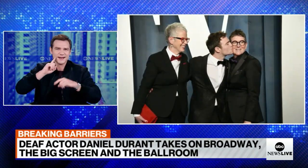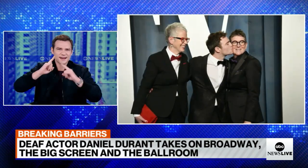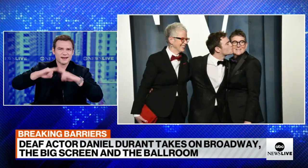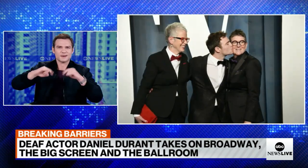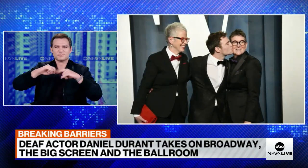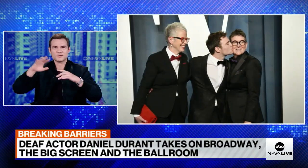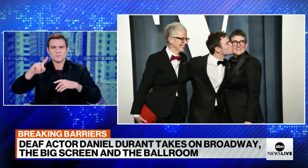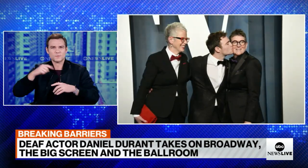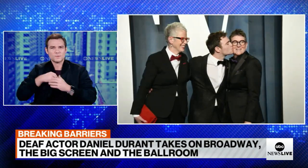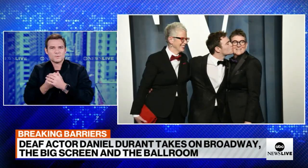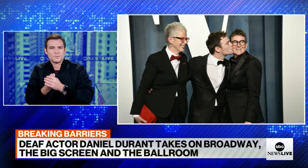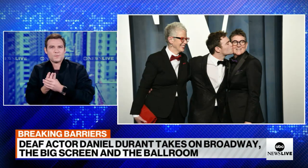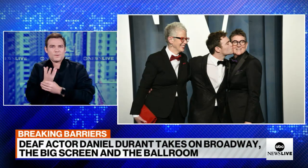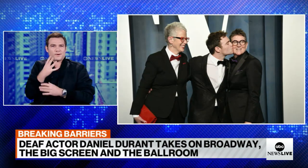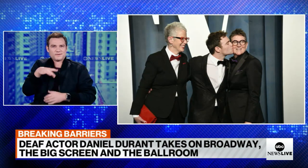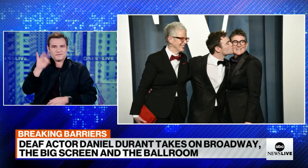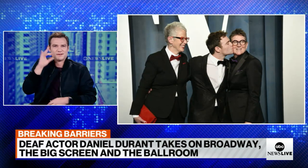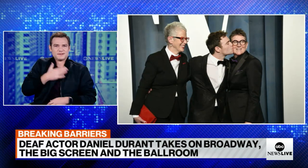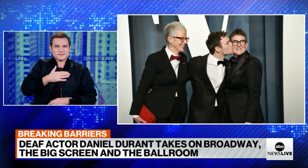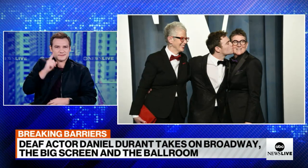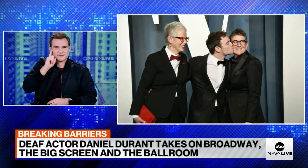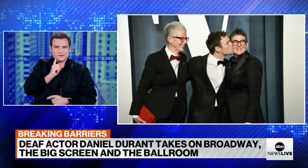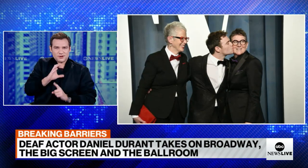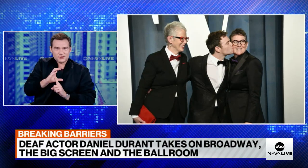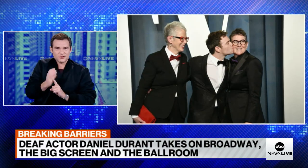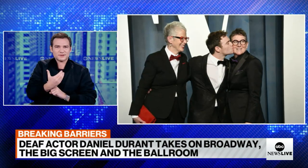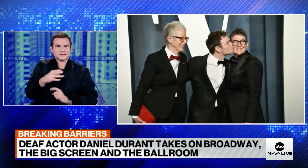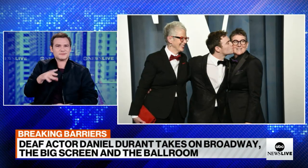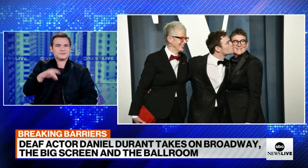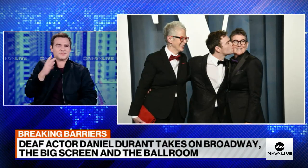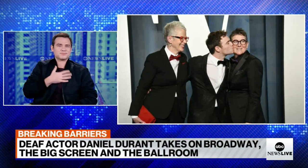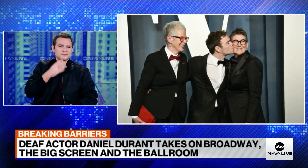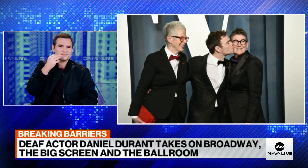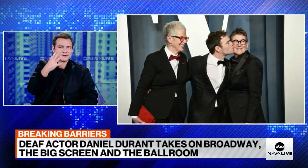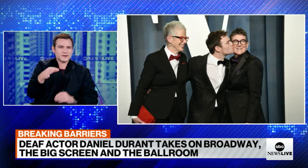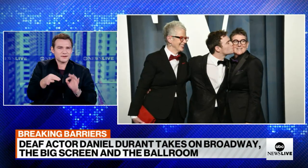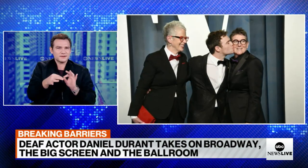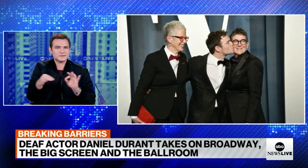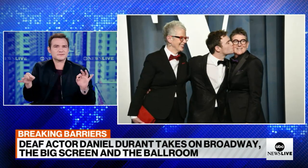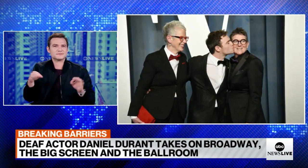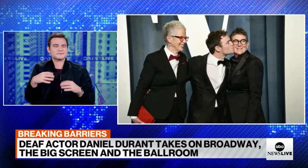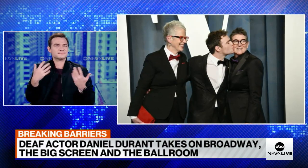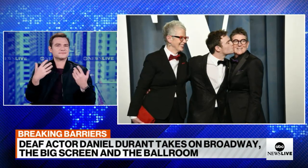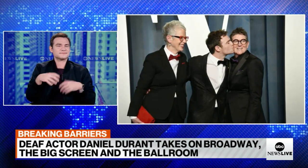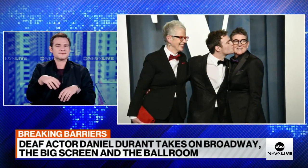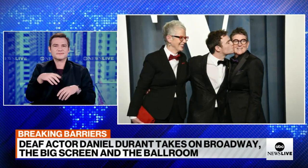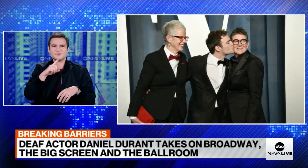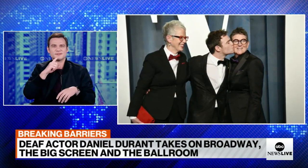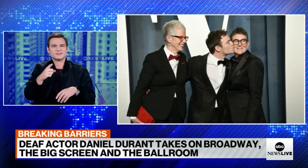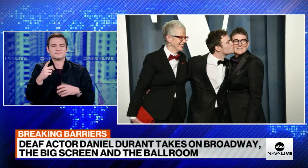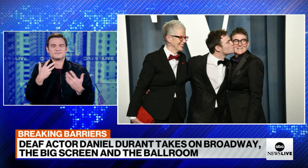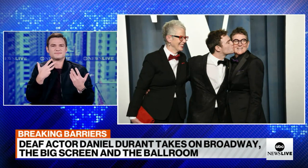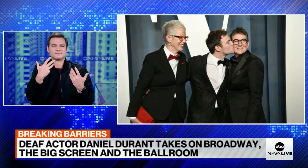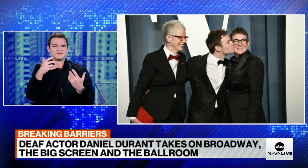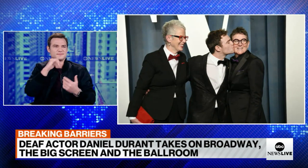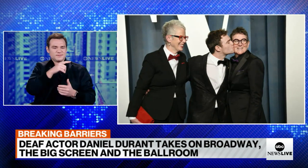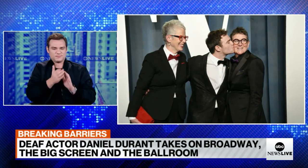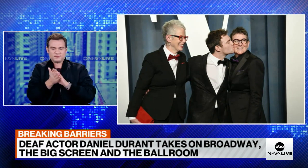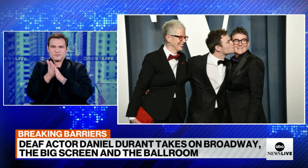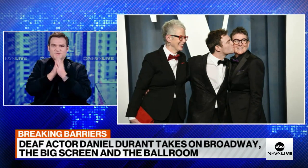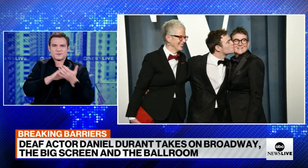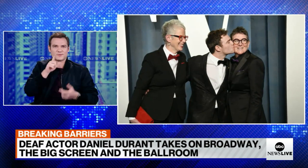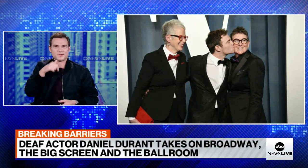on earth. And they took me to deaf camp. And that's where I got to grow and find myself as a deaf person and find my language.